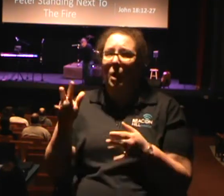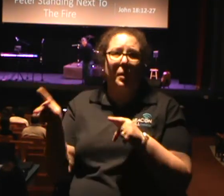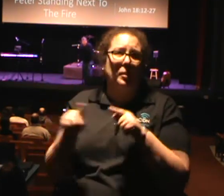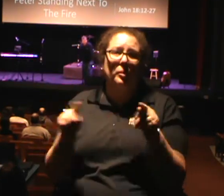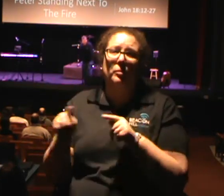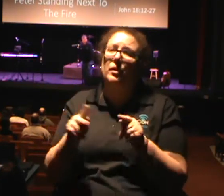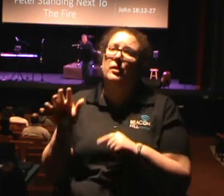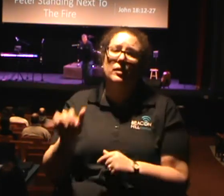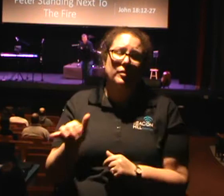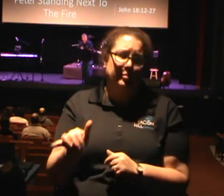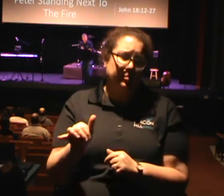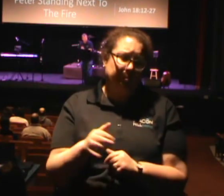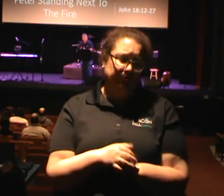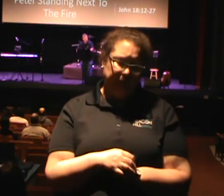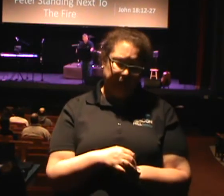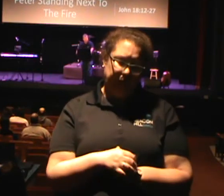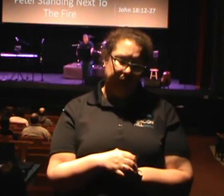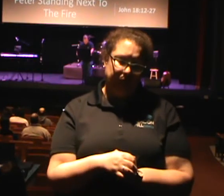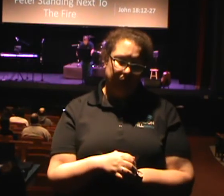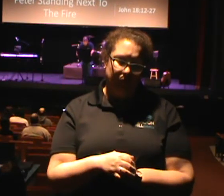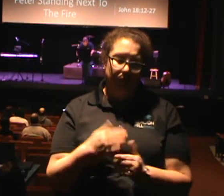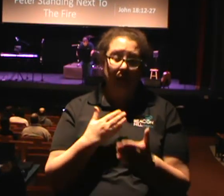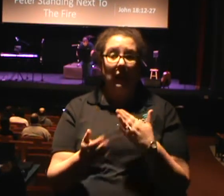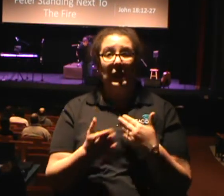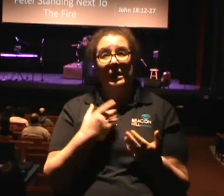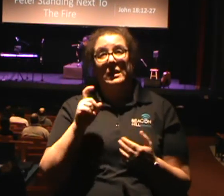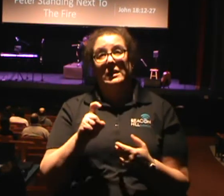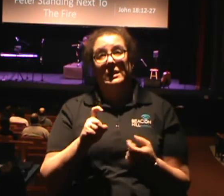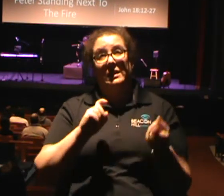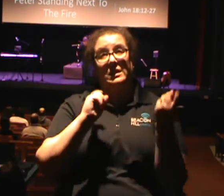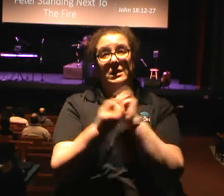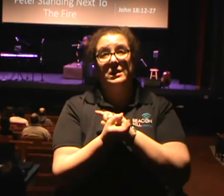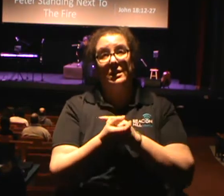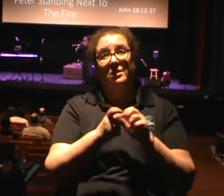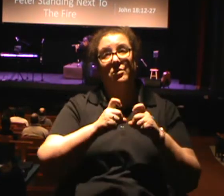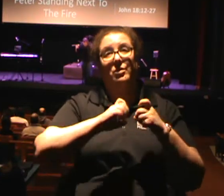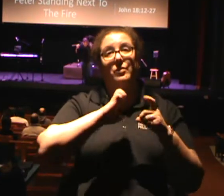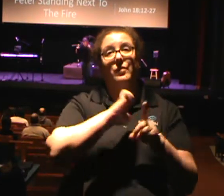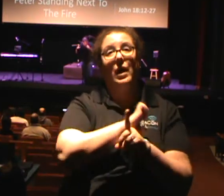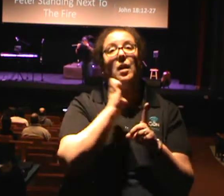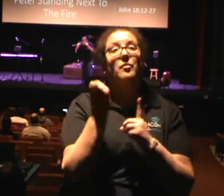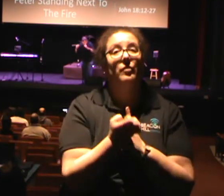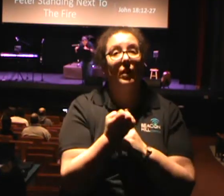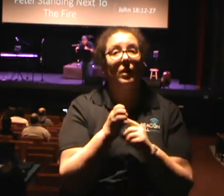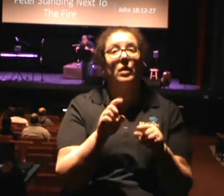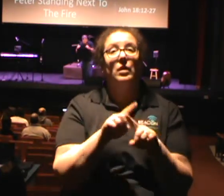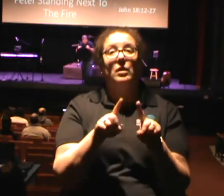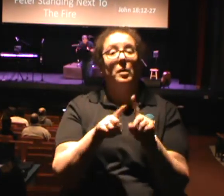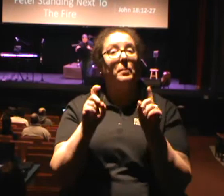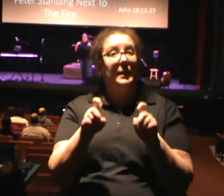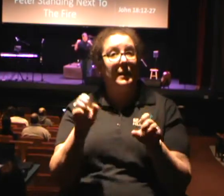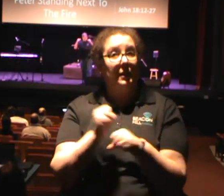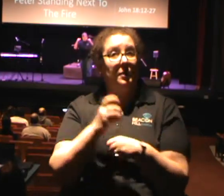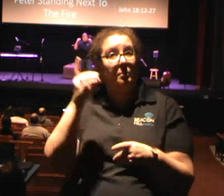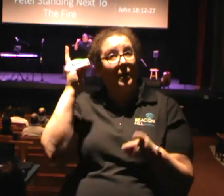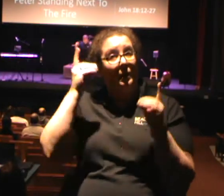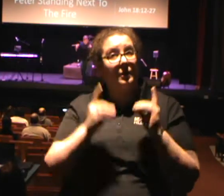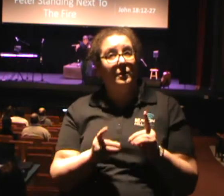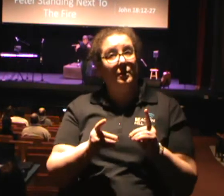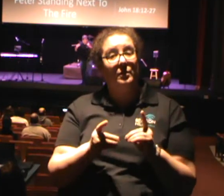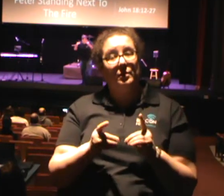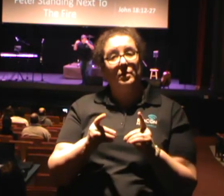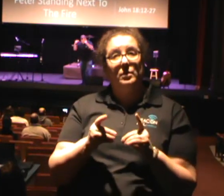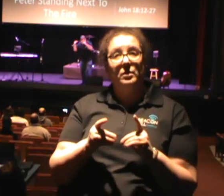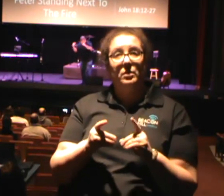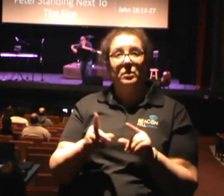sin, church. You may need a change of environment, but you have to make the decision to walk in the counsel of the